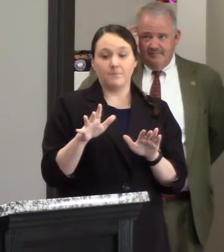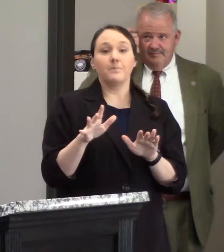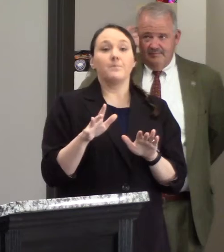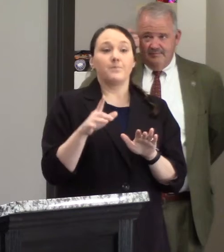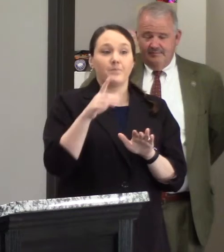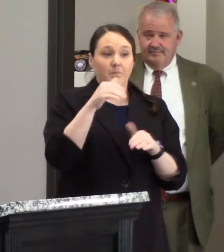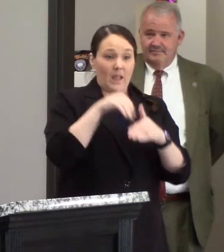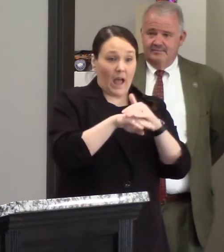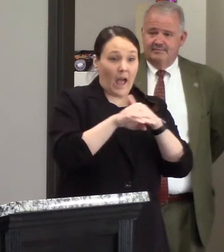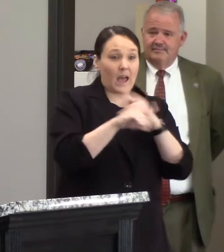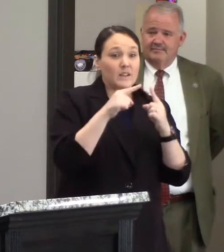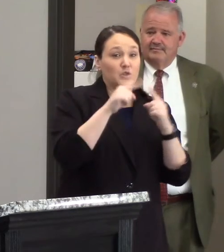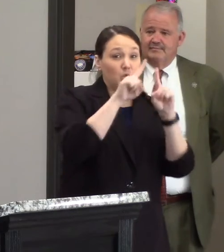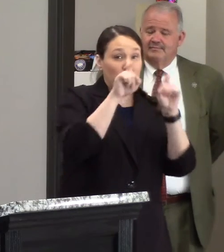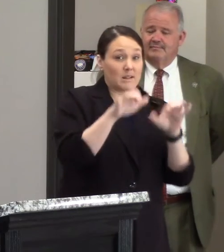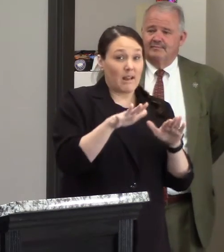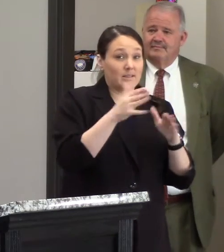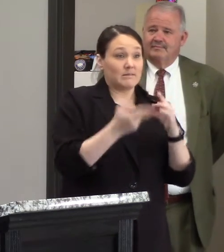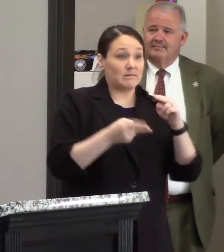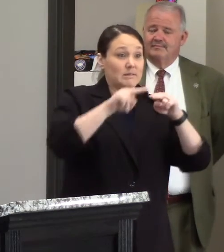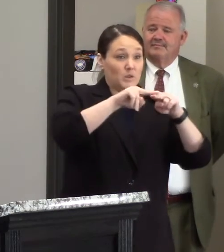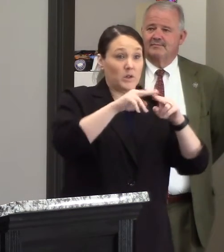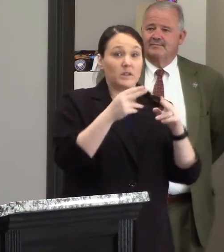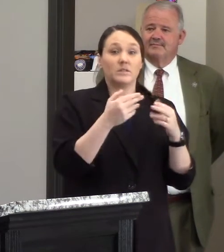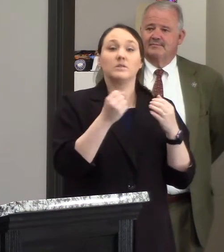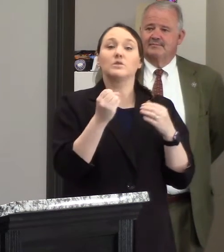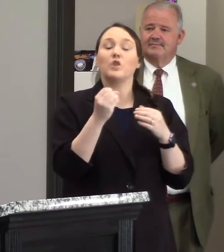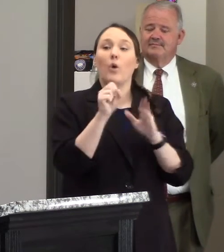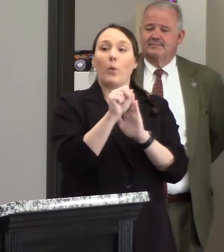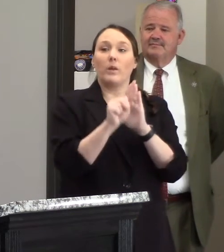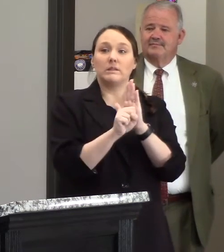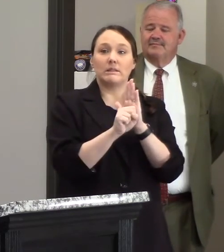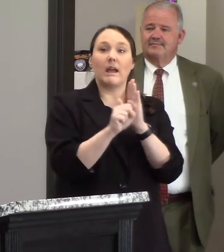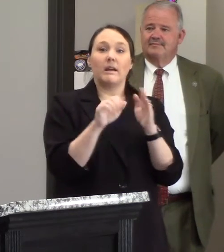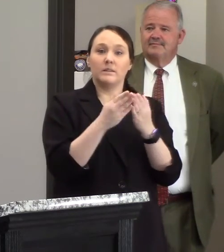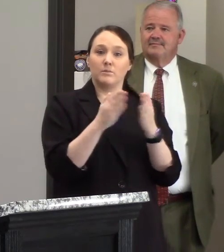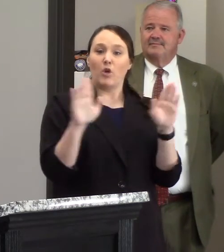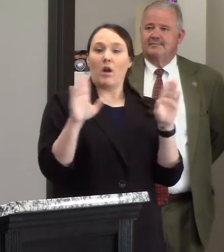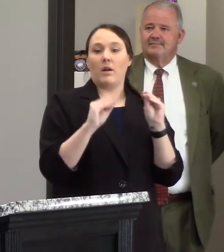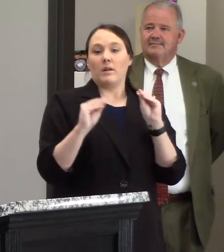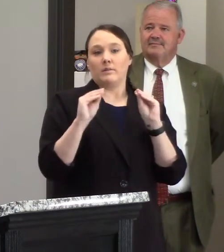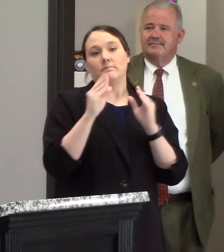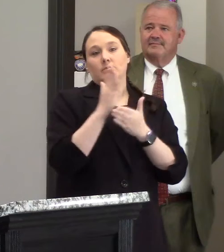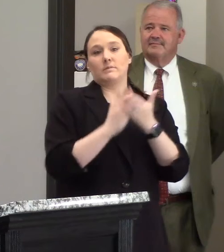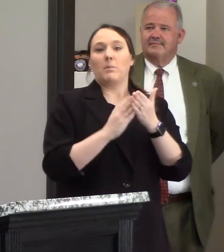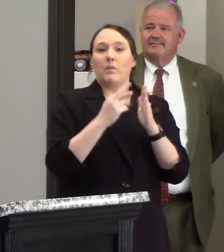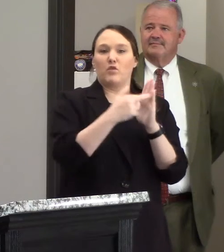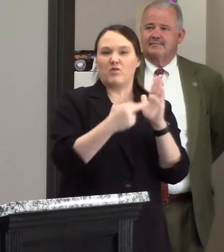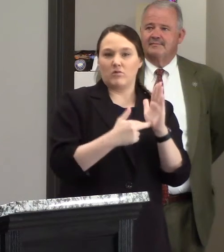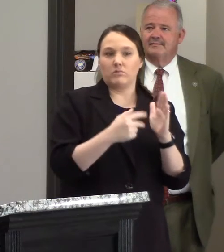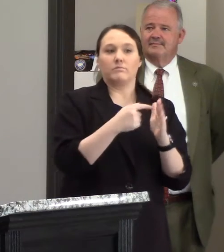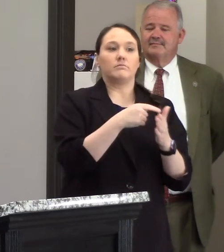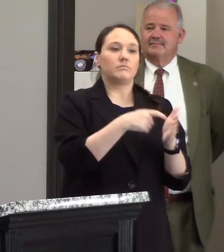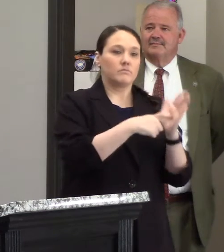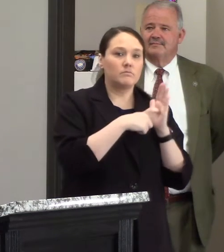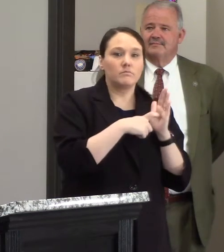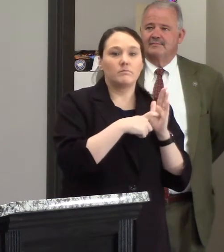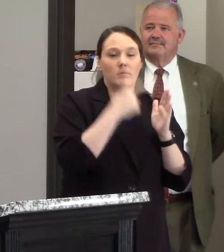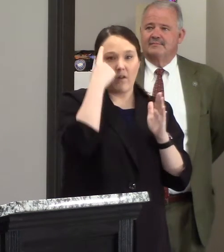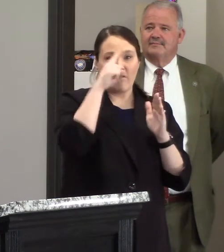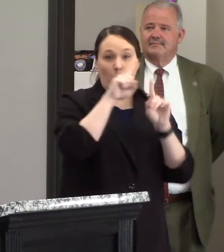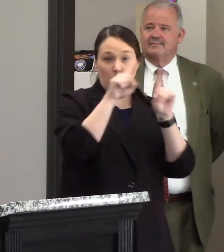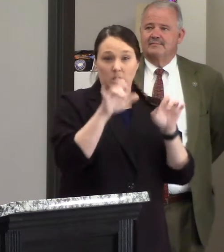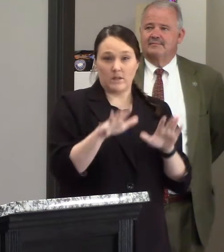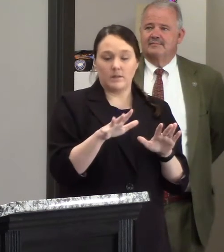access to the test has increased so the state has actually broadened some of the restrictions on testing now they were